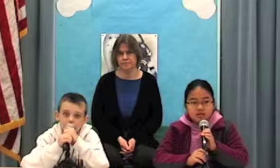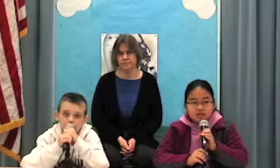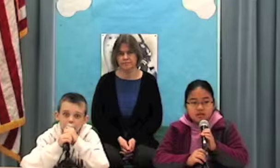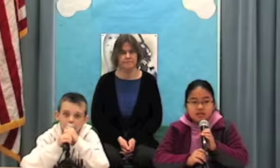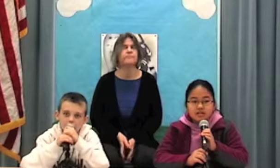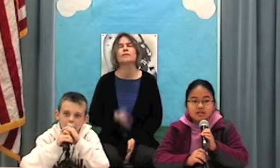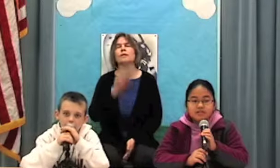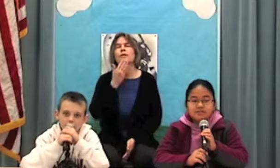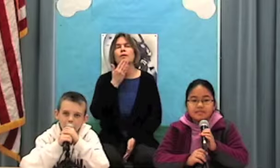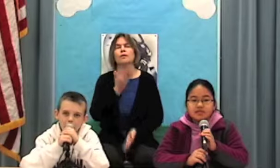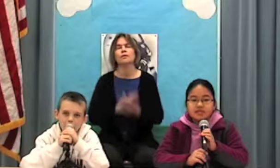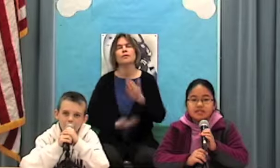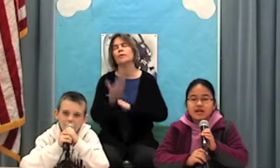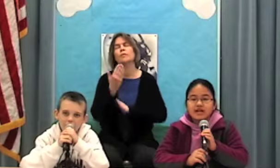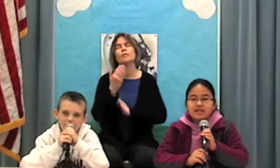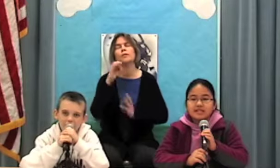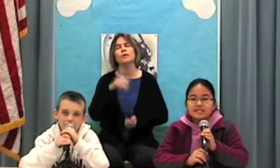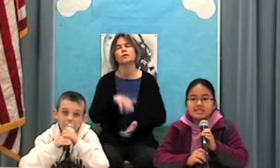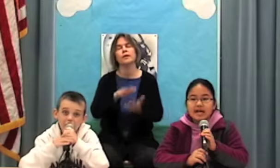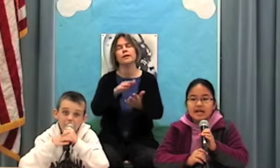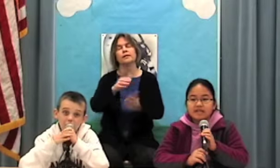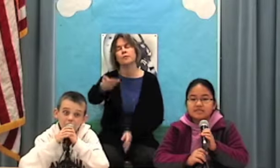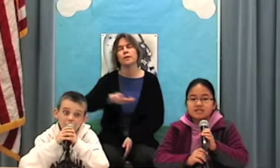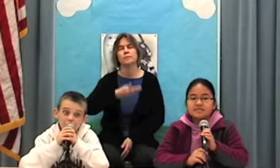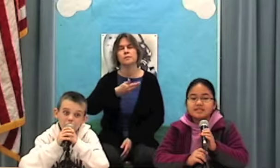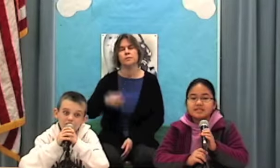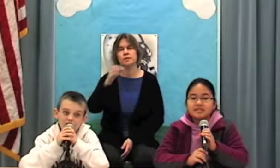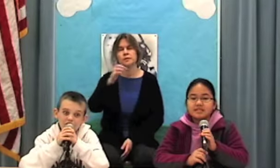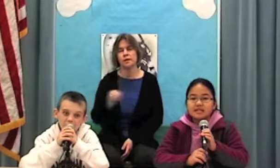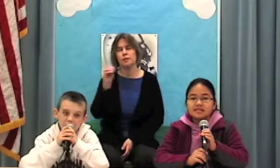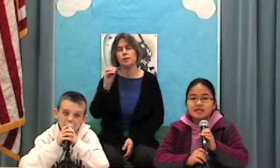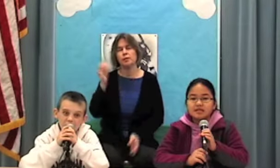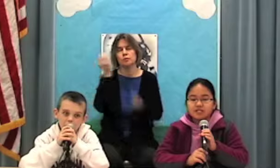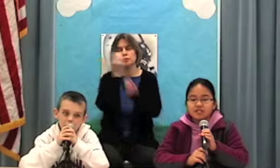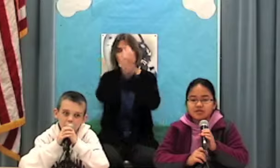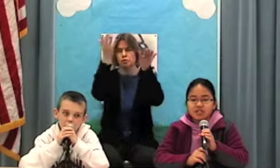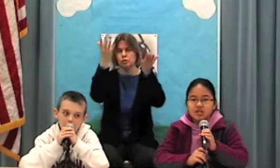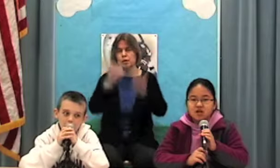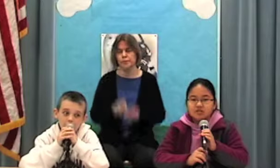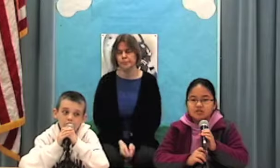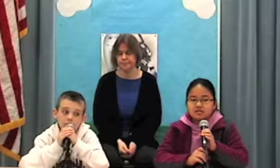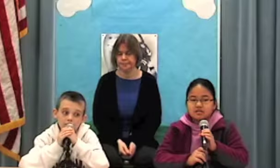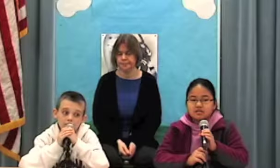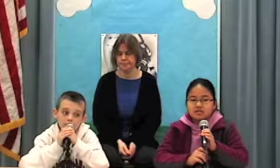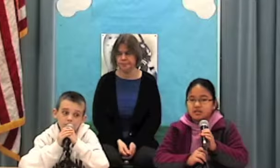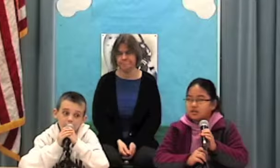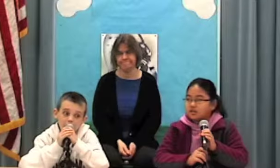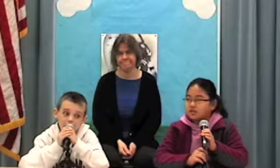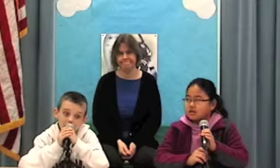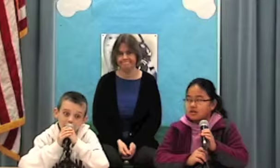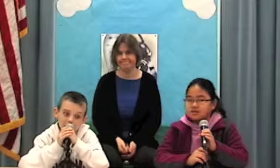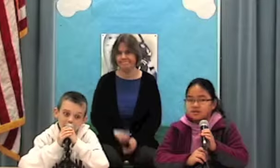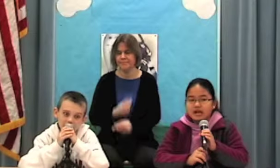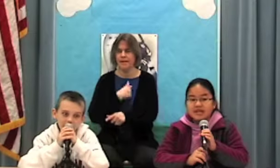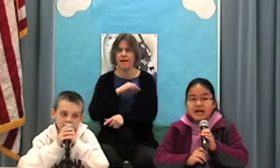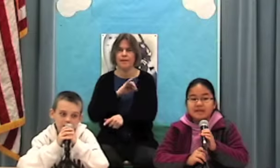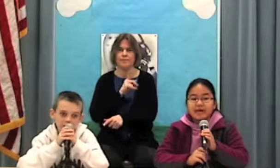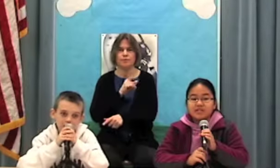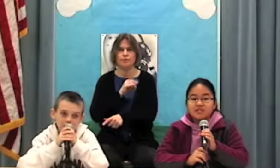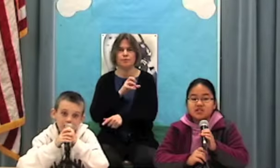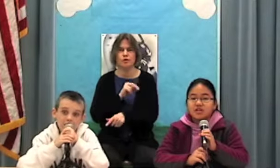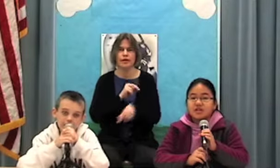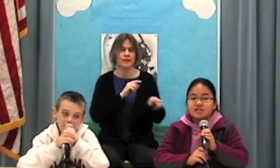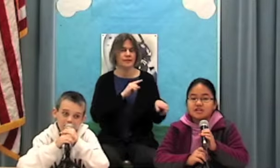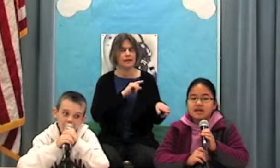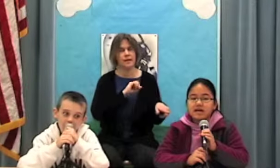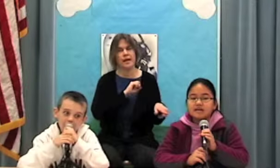Good morning Dragons and welcome to the Denimokes News Show. I'm Jackson and I'm